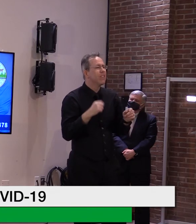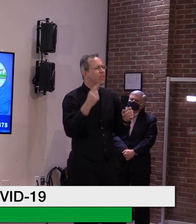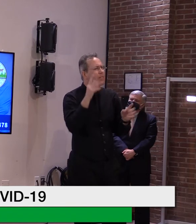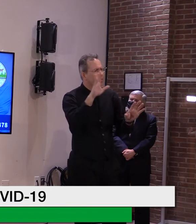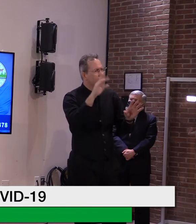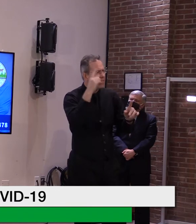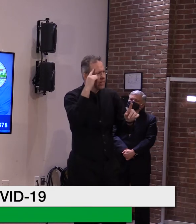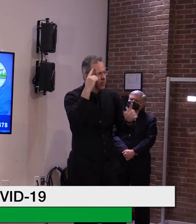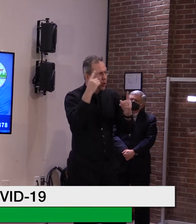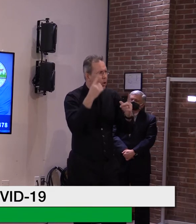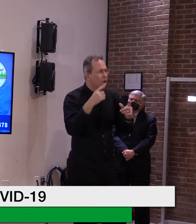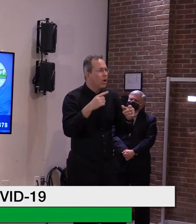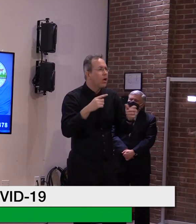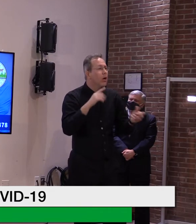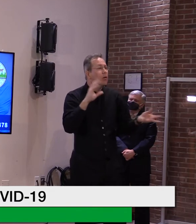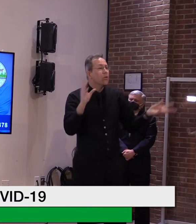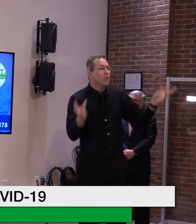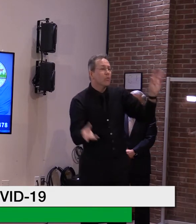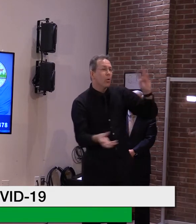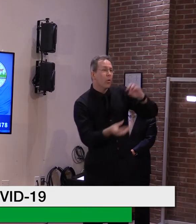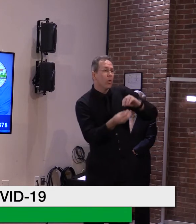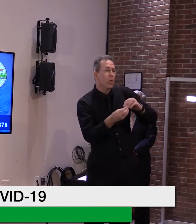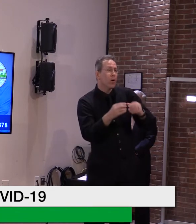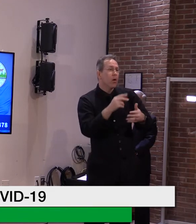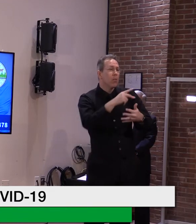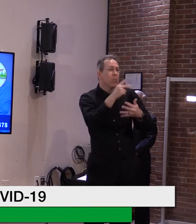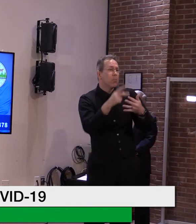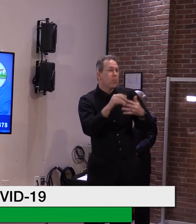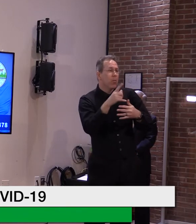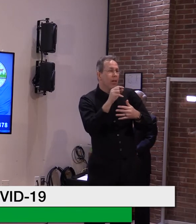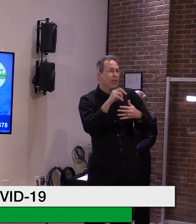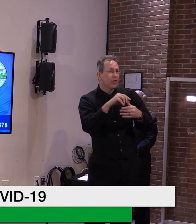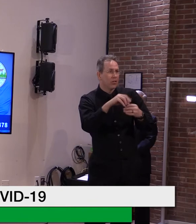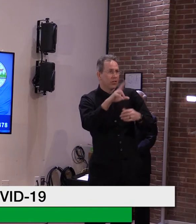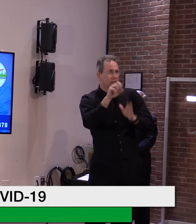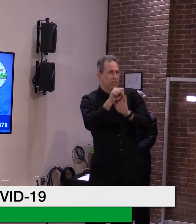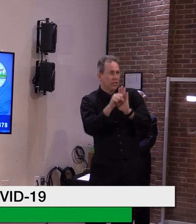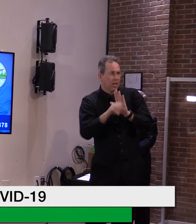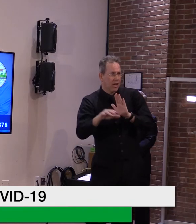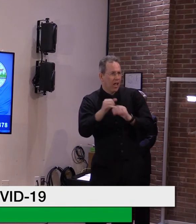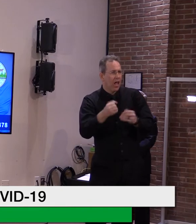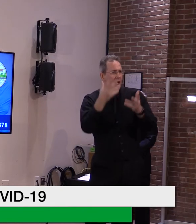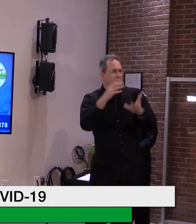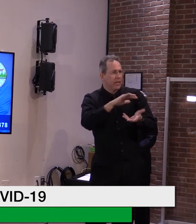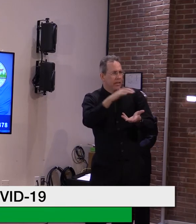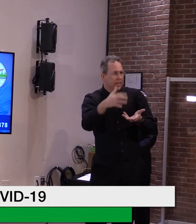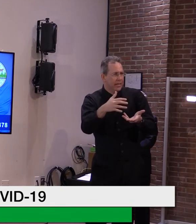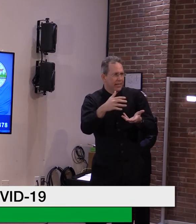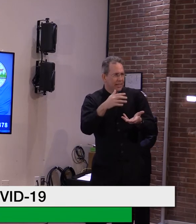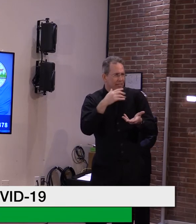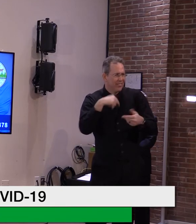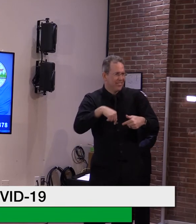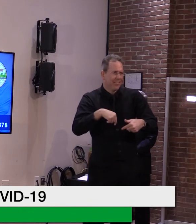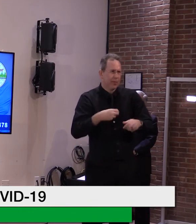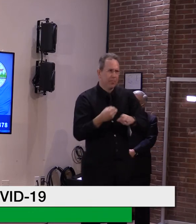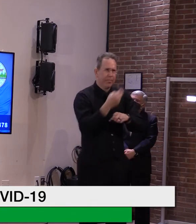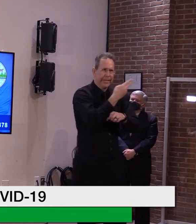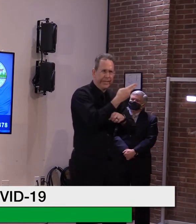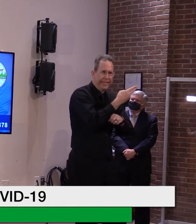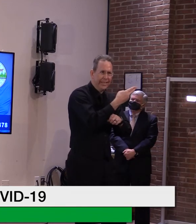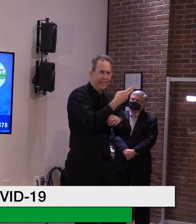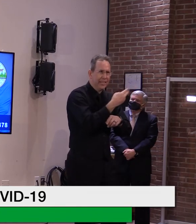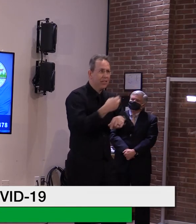something is incongruent there in terms of the reporting and the data. Um, the states that are doing the best in terms of vaccinating their people, uh,